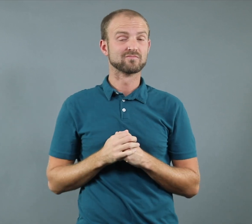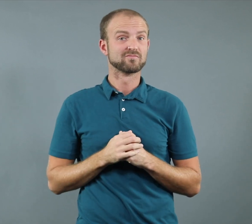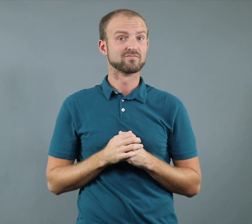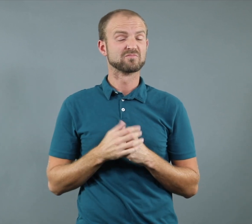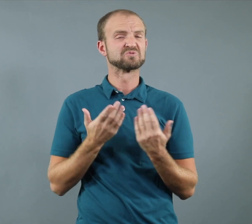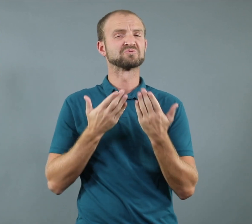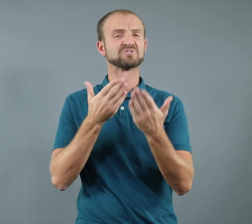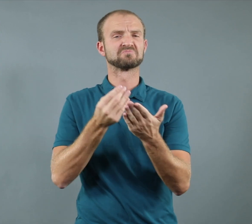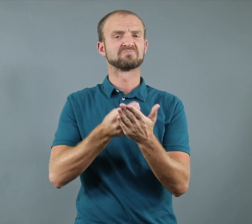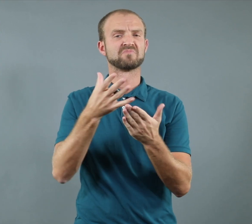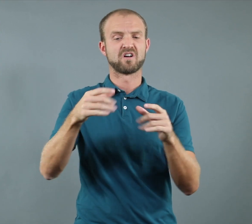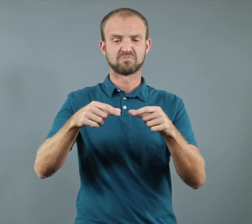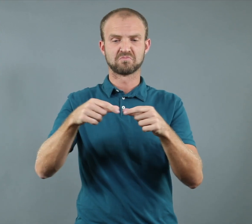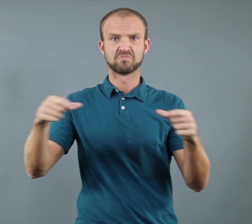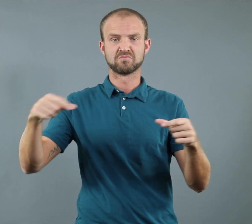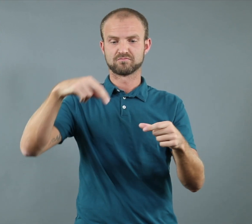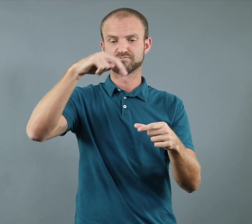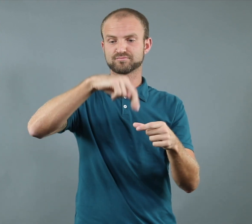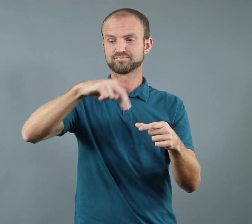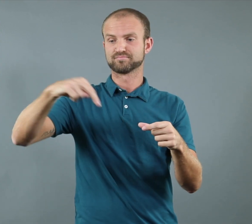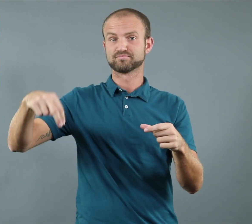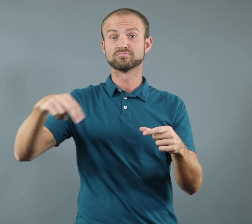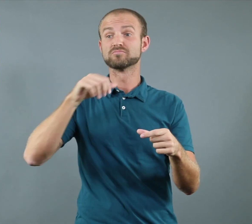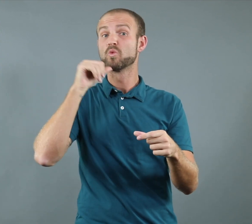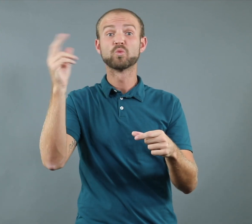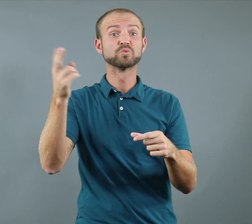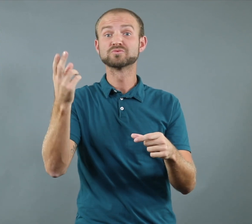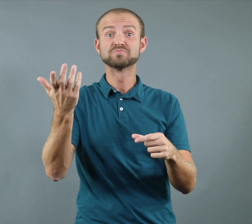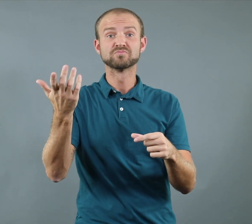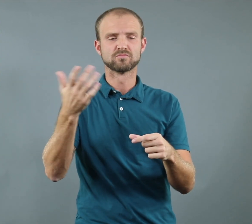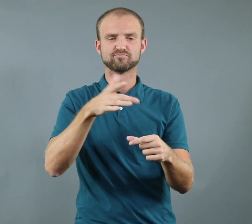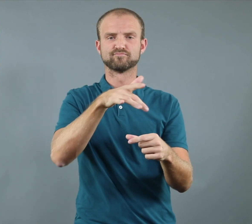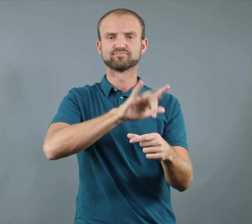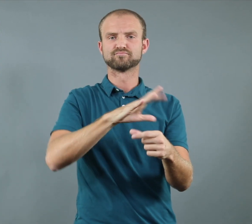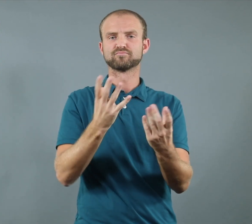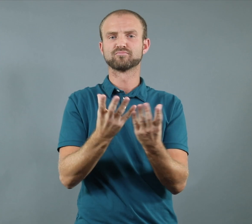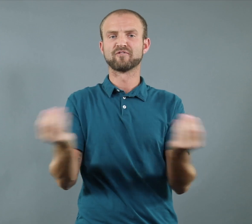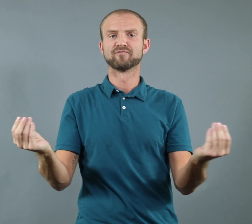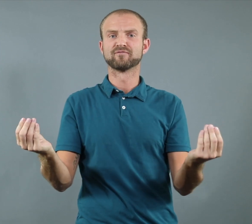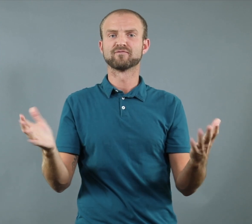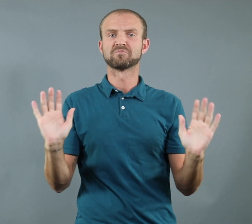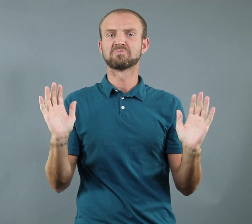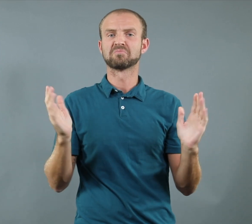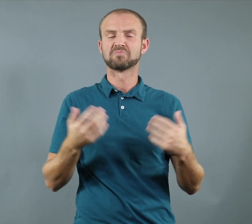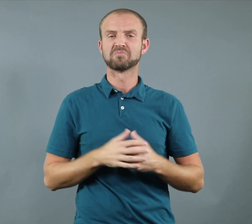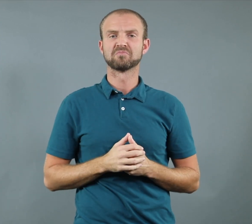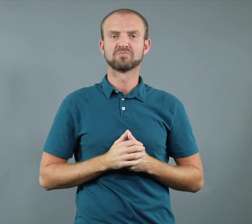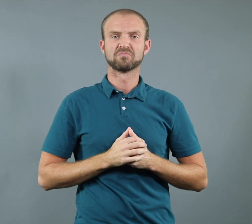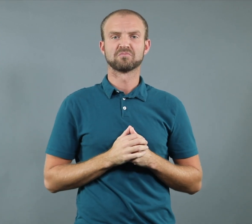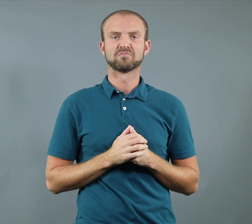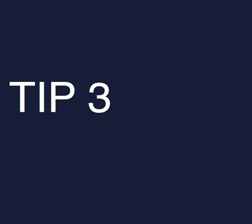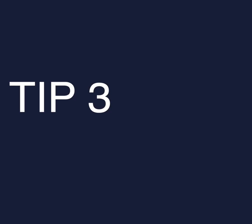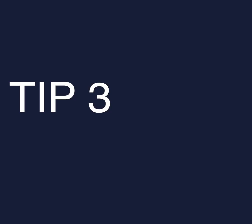vampire. It is suggested that you buy power strips as needed and put plugs into the power strips and you can turn them off at once.